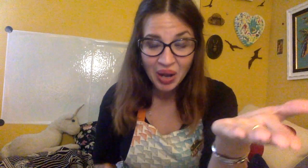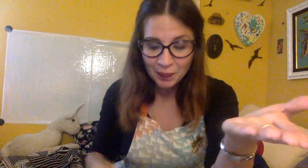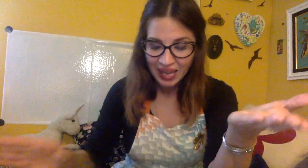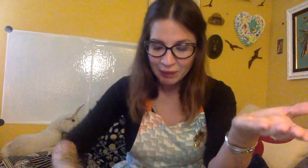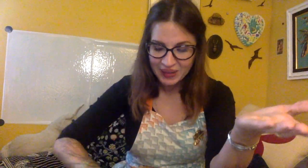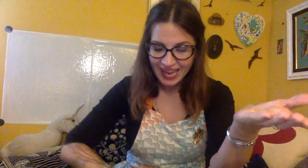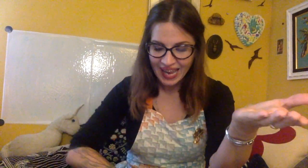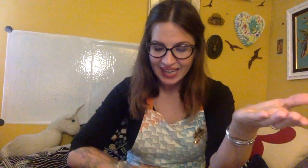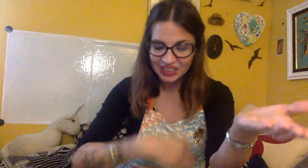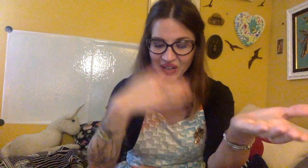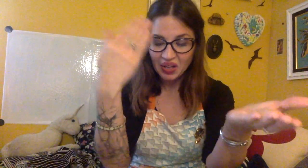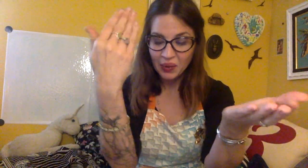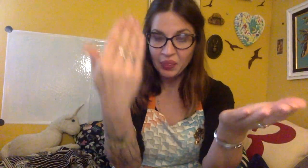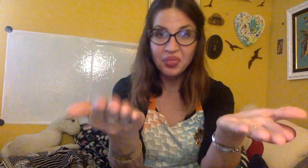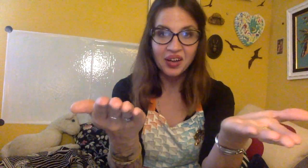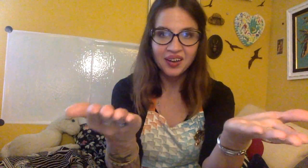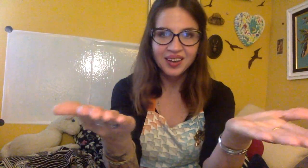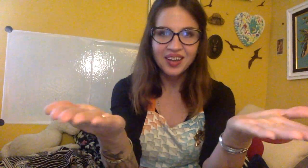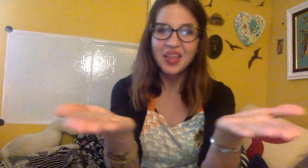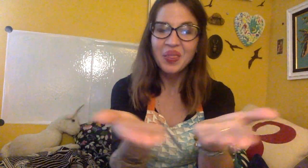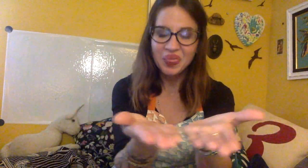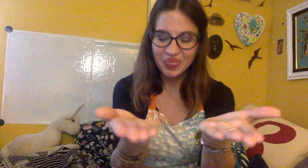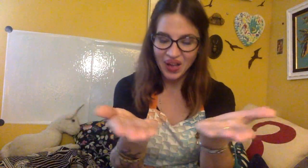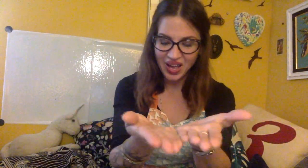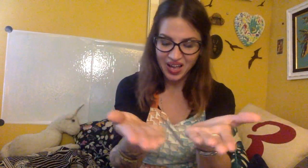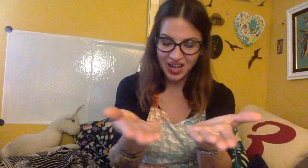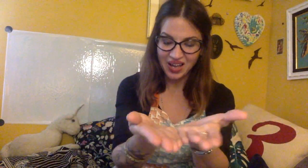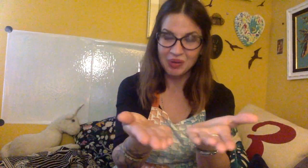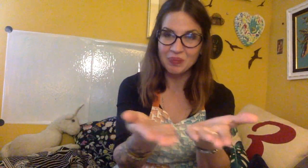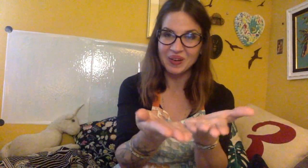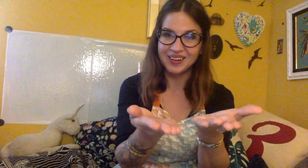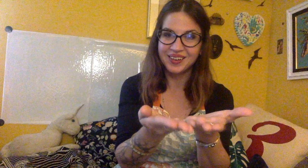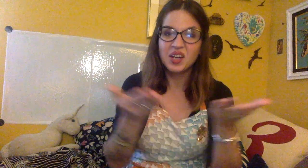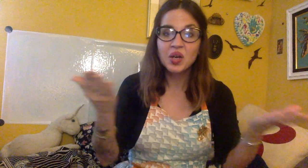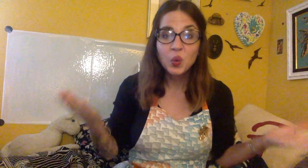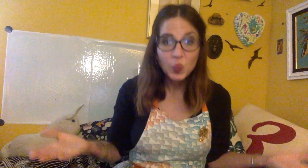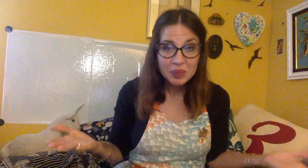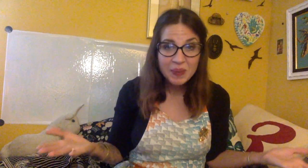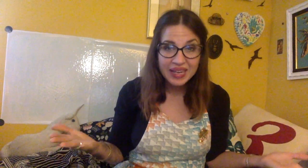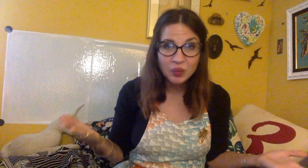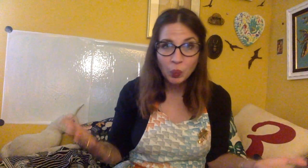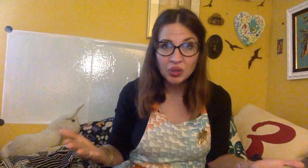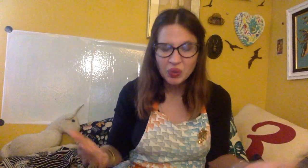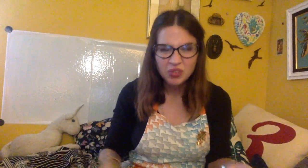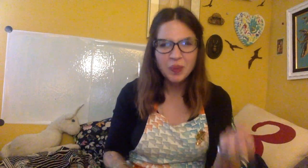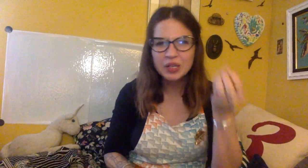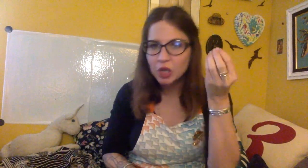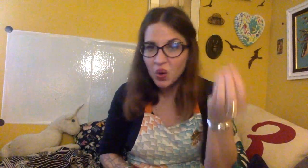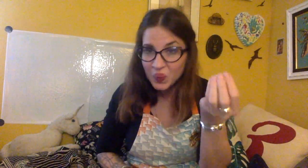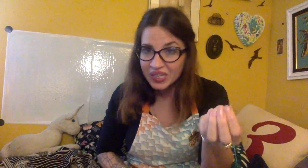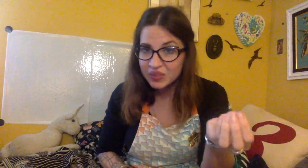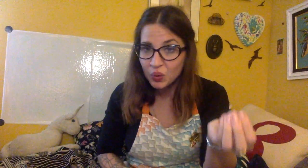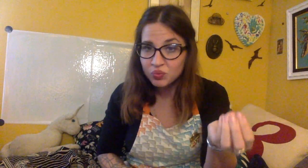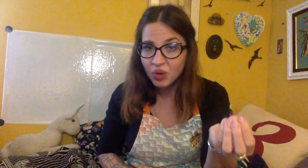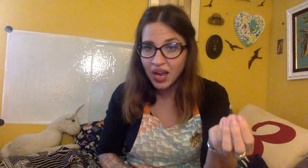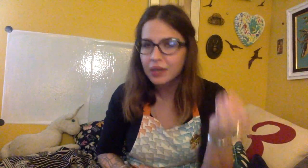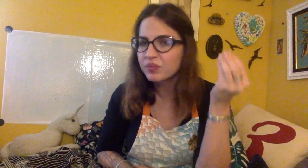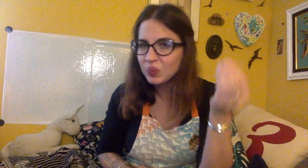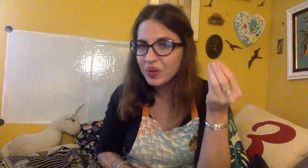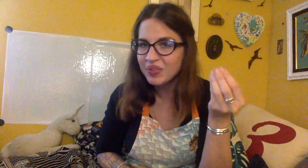and we add a thuh, thumb, we made words by knowing those rhymes and what they